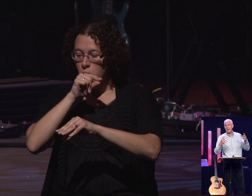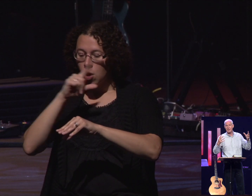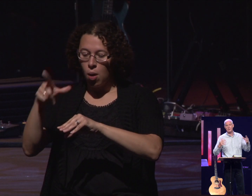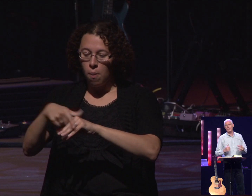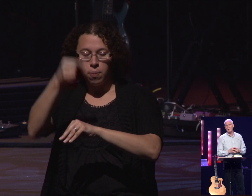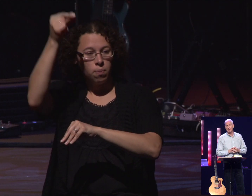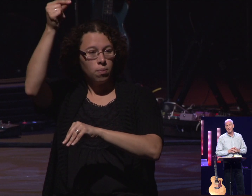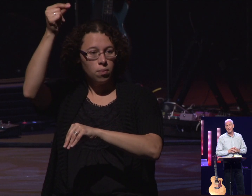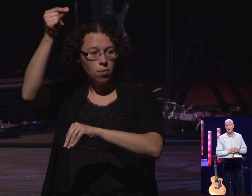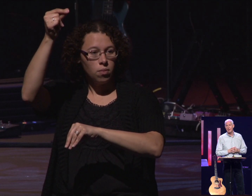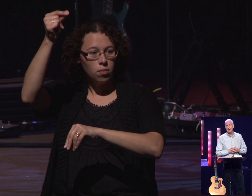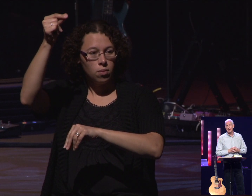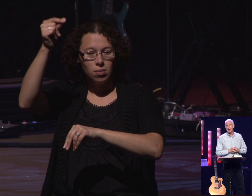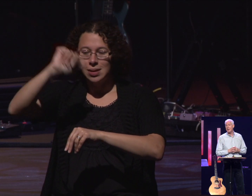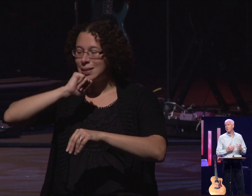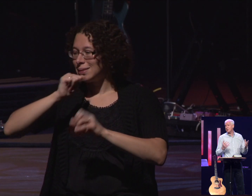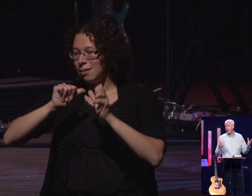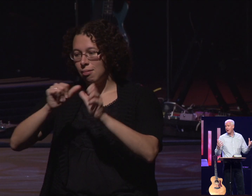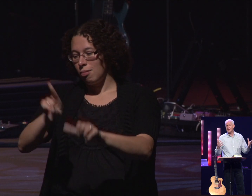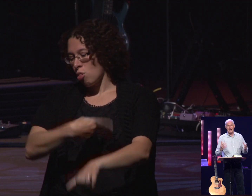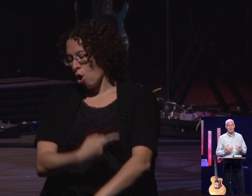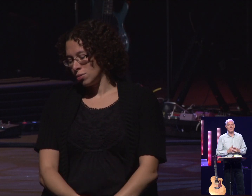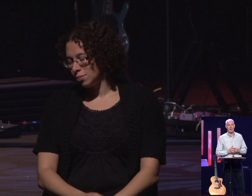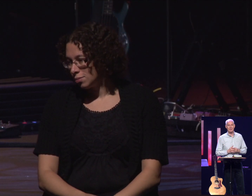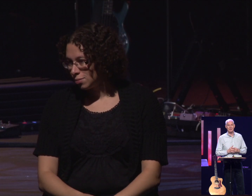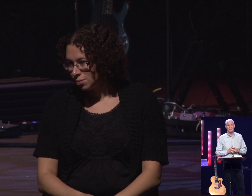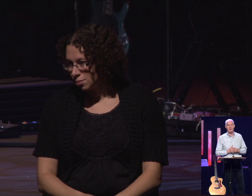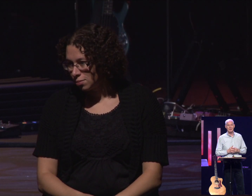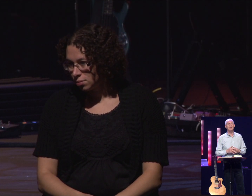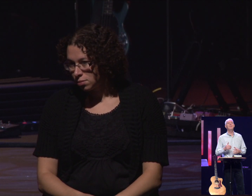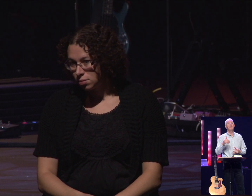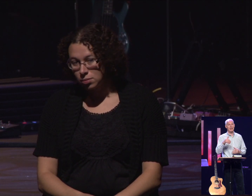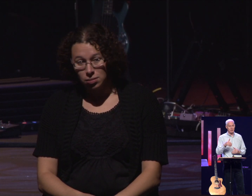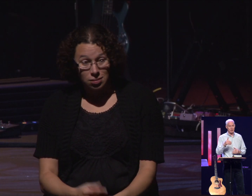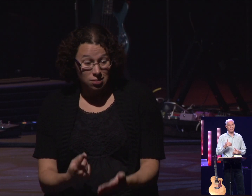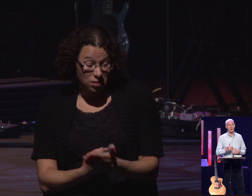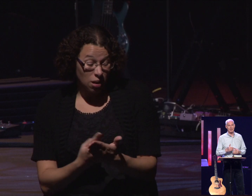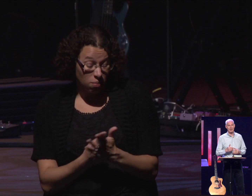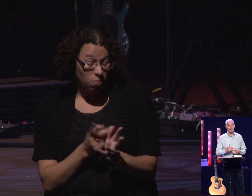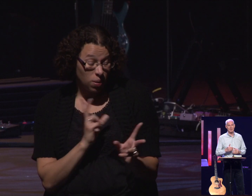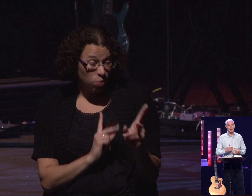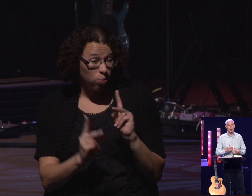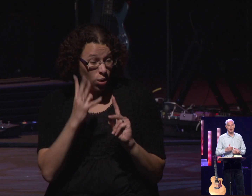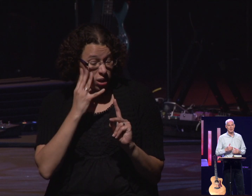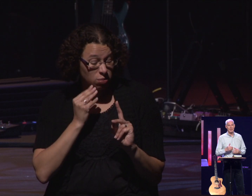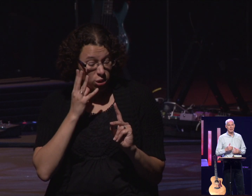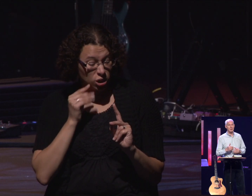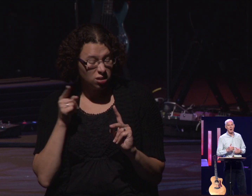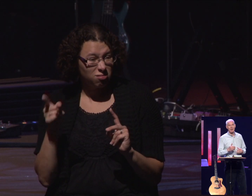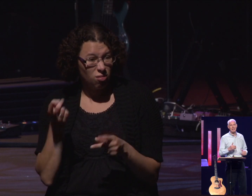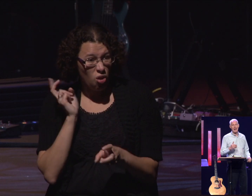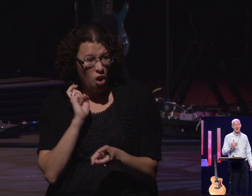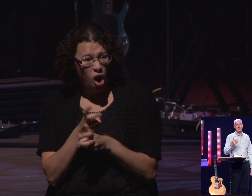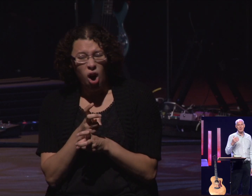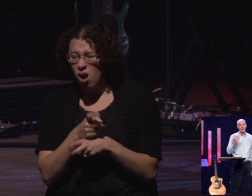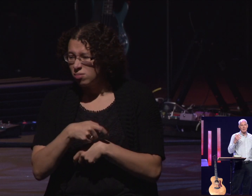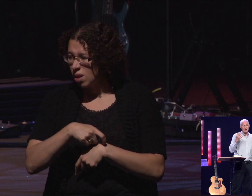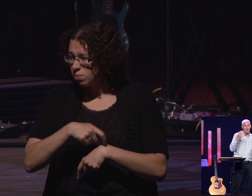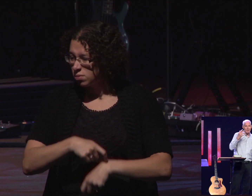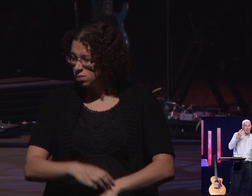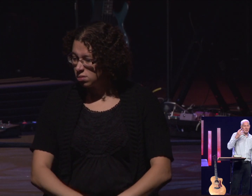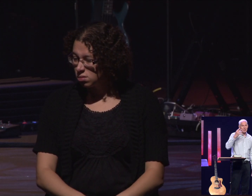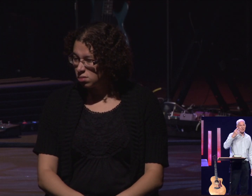roots didn't last very long. We go through some hard times in life. We've been through some hard times. And those hard times,